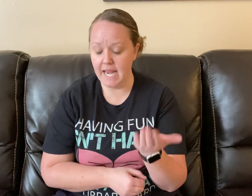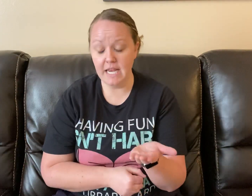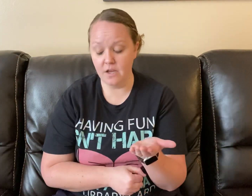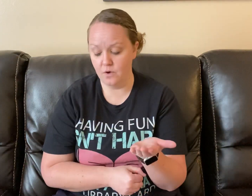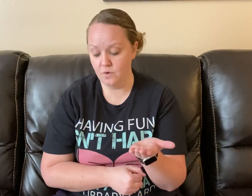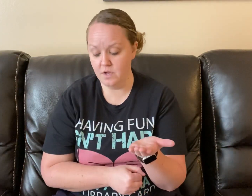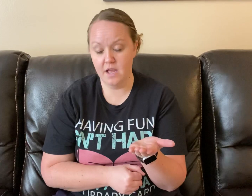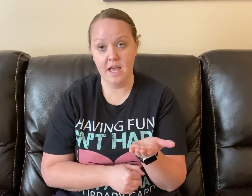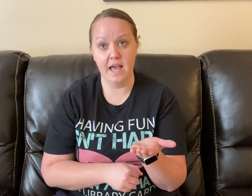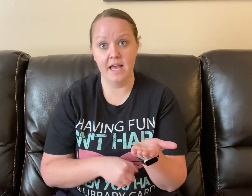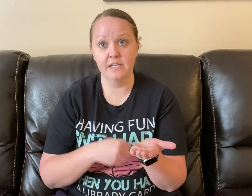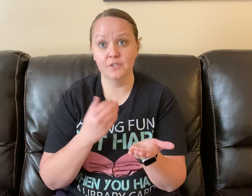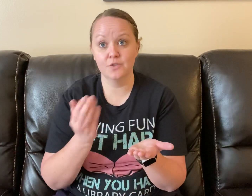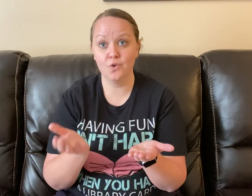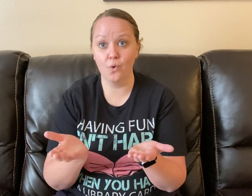NATO. Add Tor.